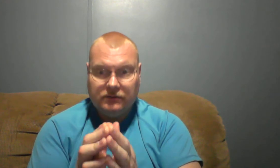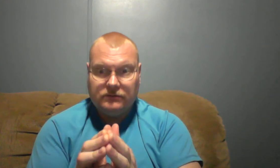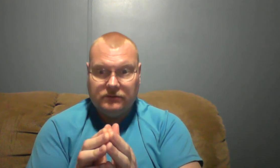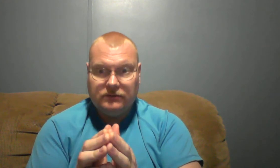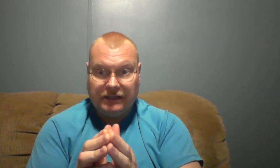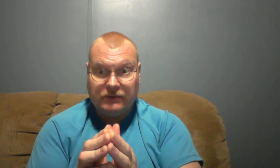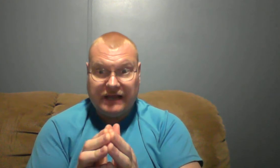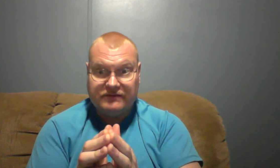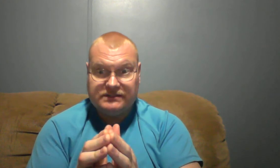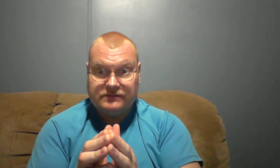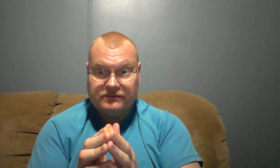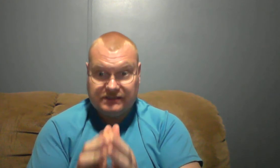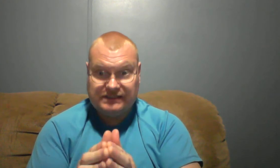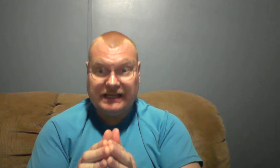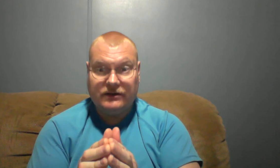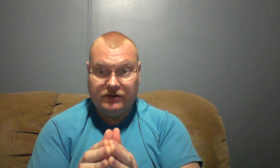he would have us to say or do